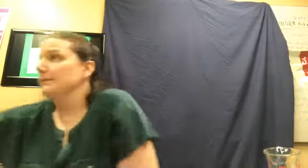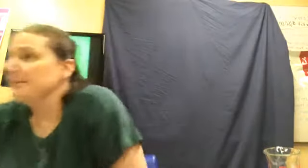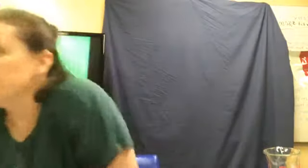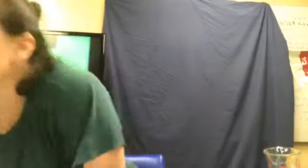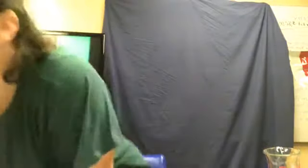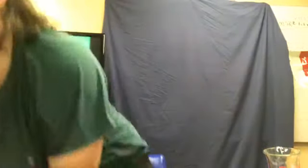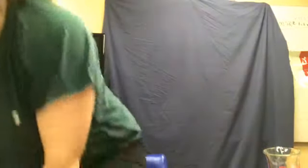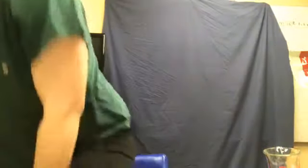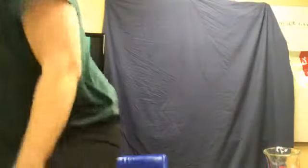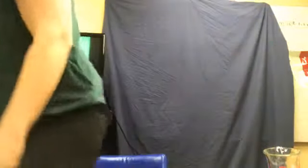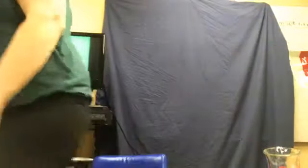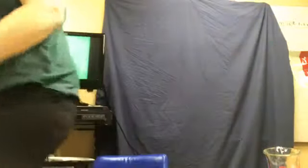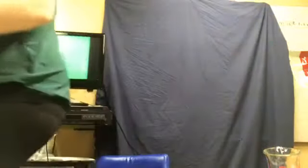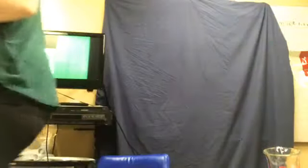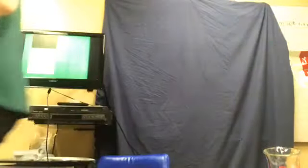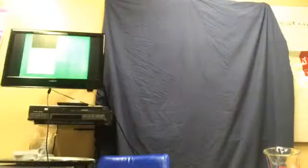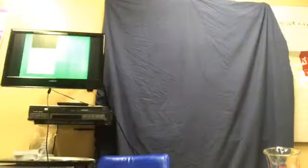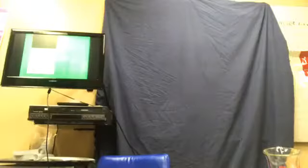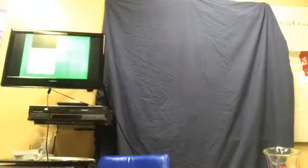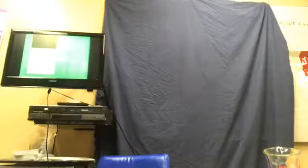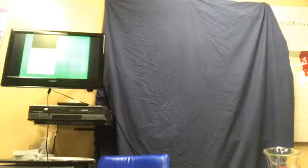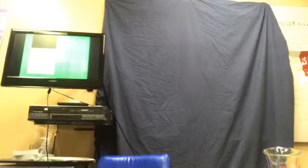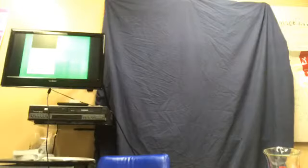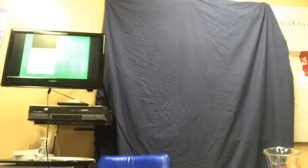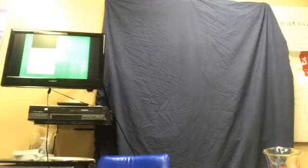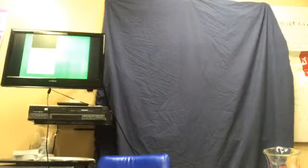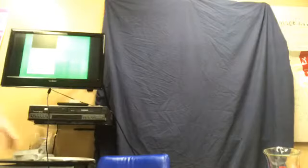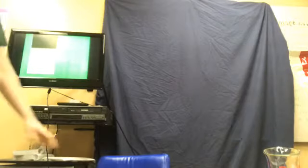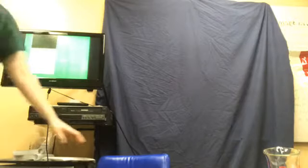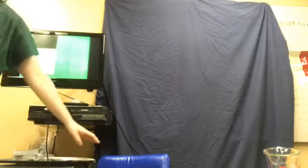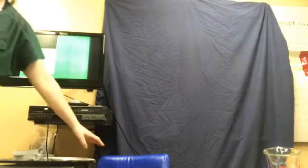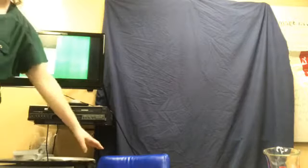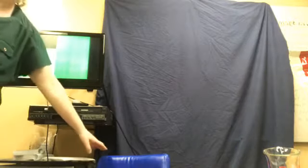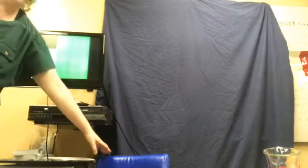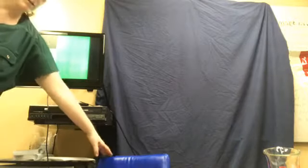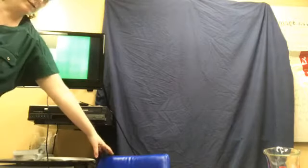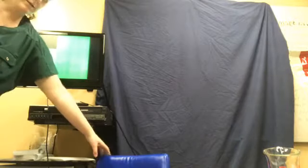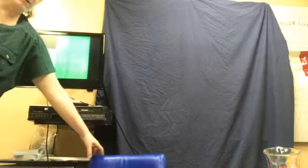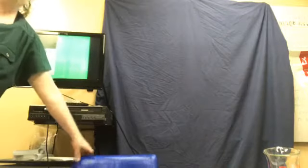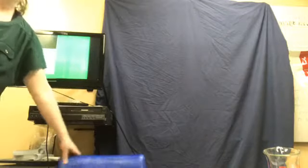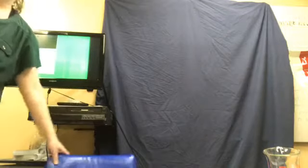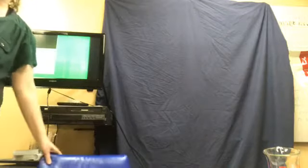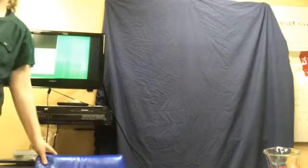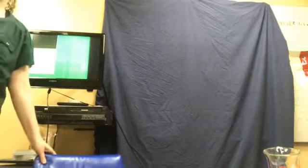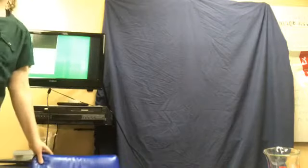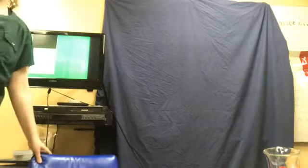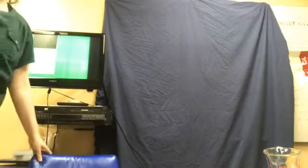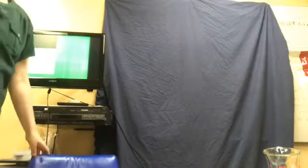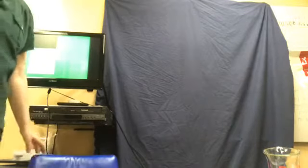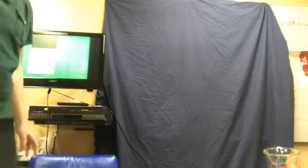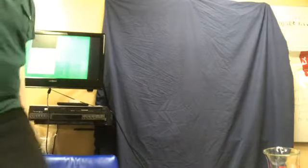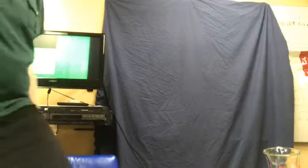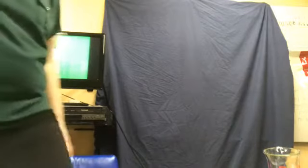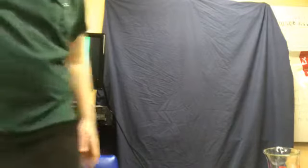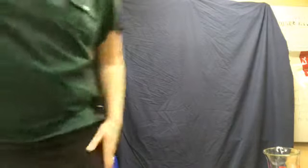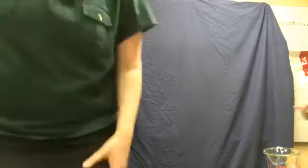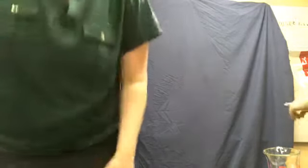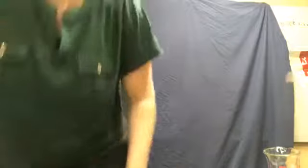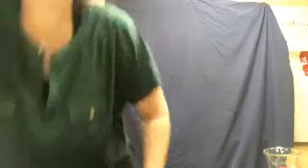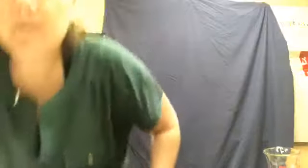Do you prefer to sit there and I'll stand? Okay. Because you're short and I'm tough. Maybe in front of